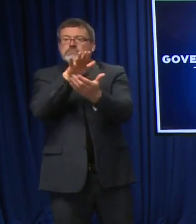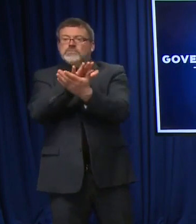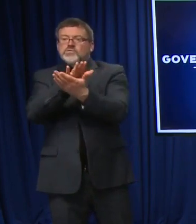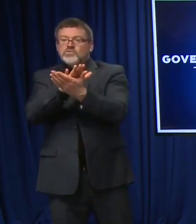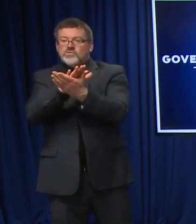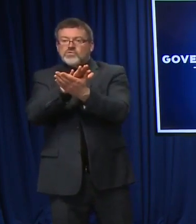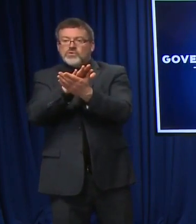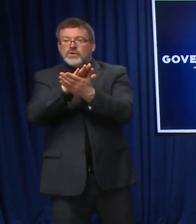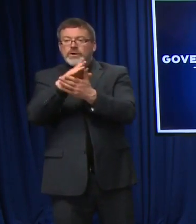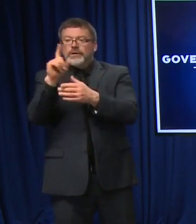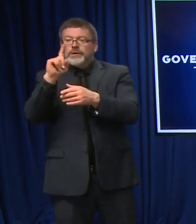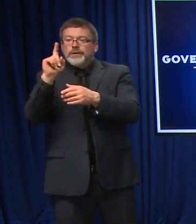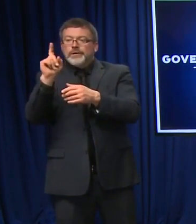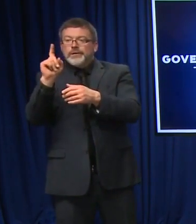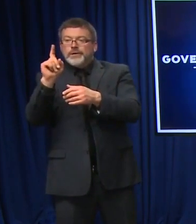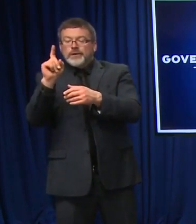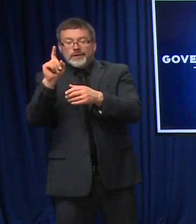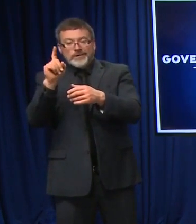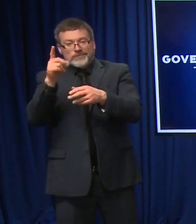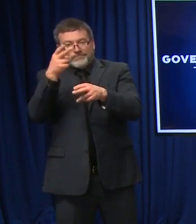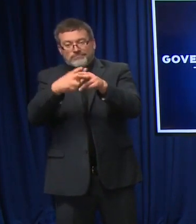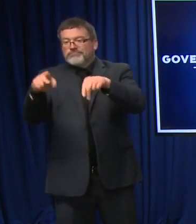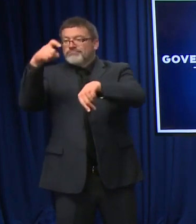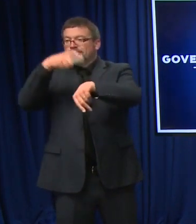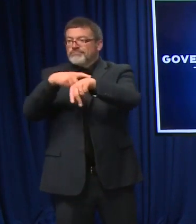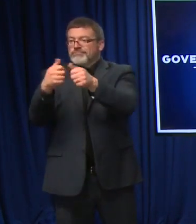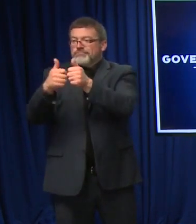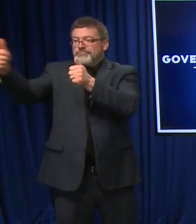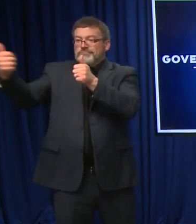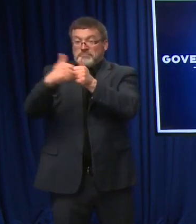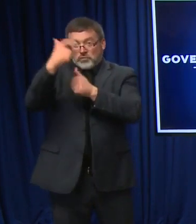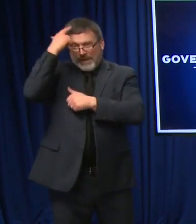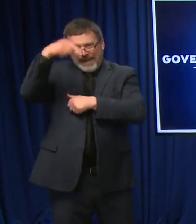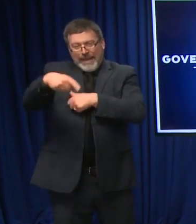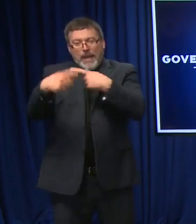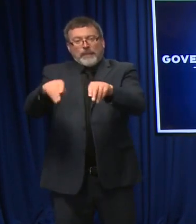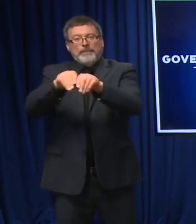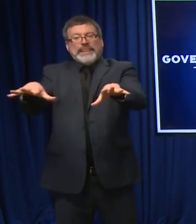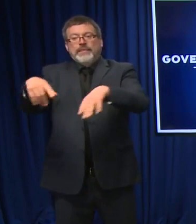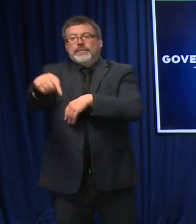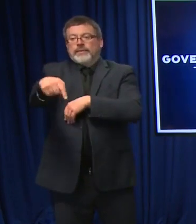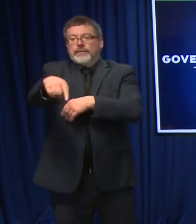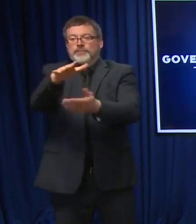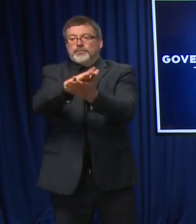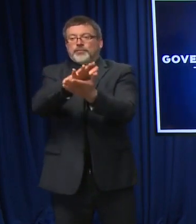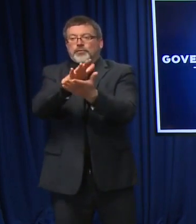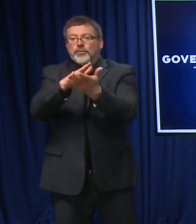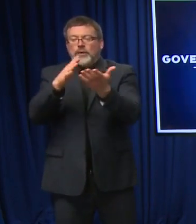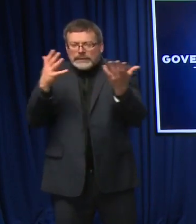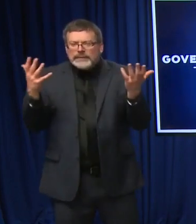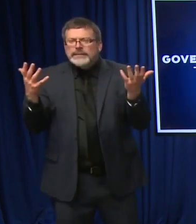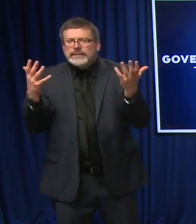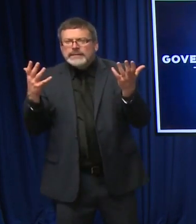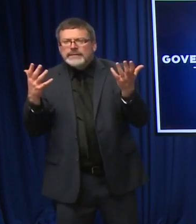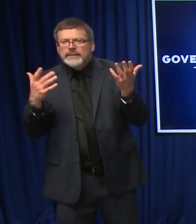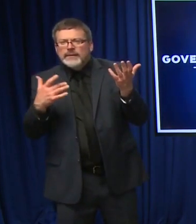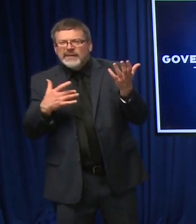return to remote learning because of outbreaks, and doesn't that go against the idea of local control?